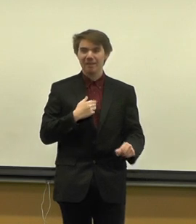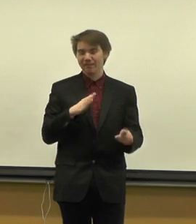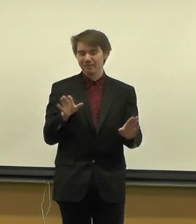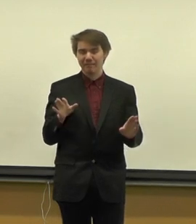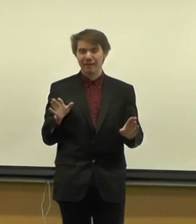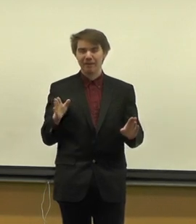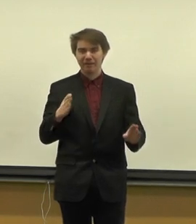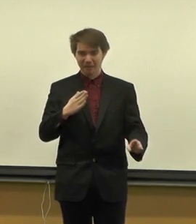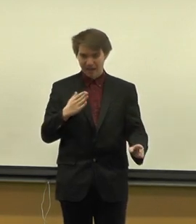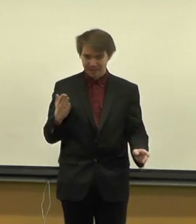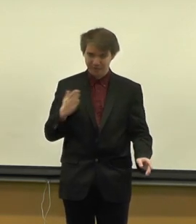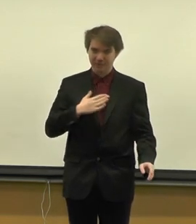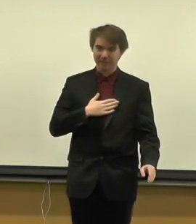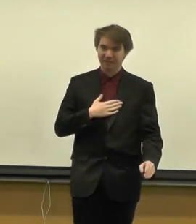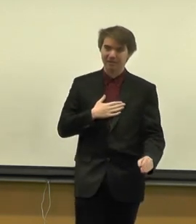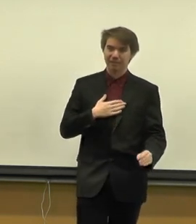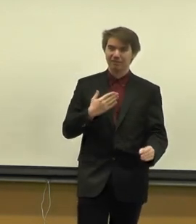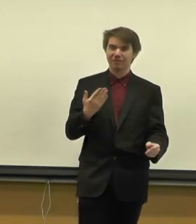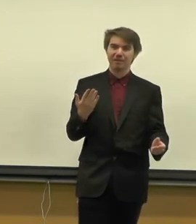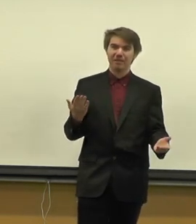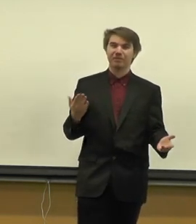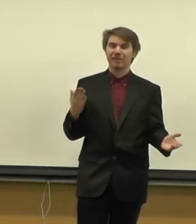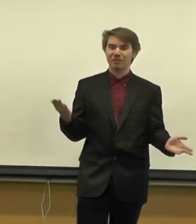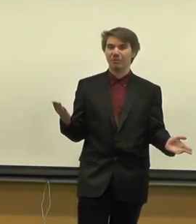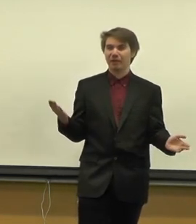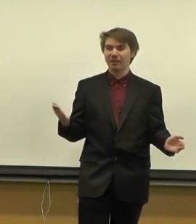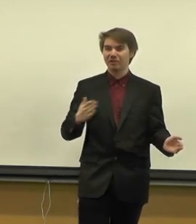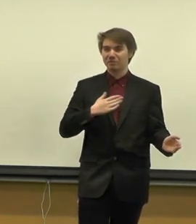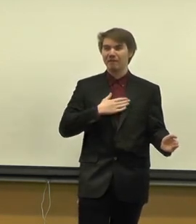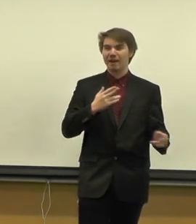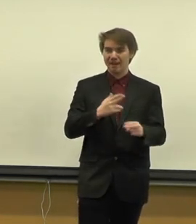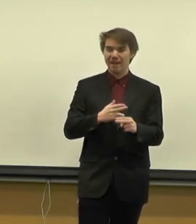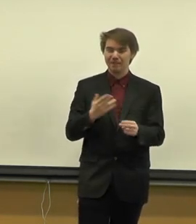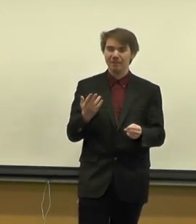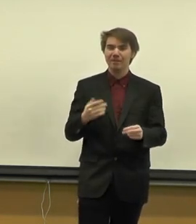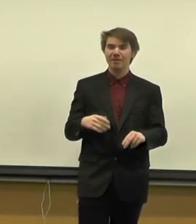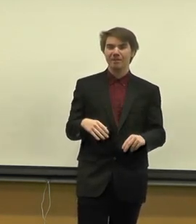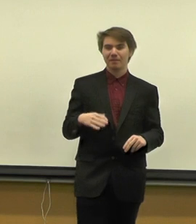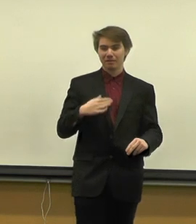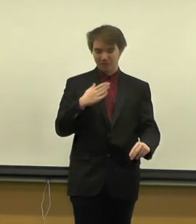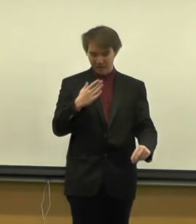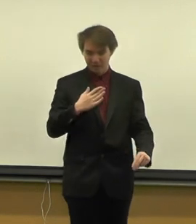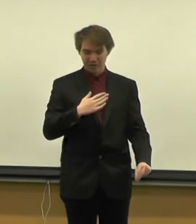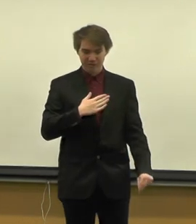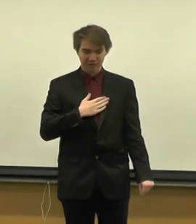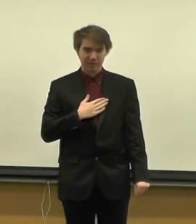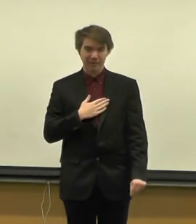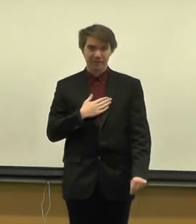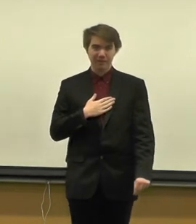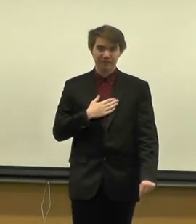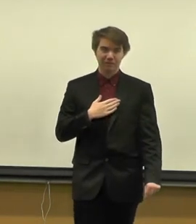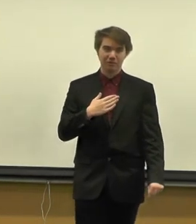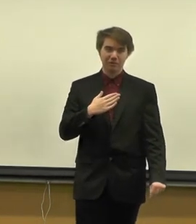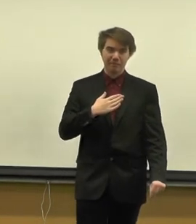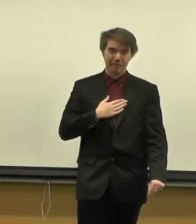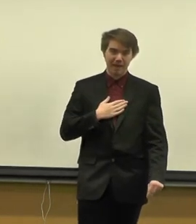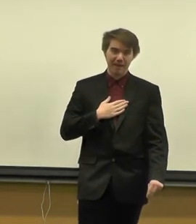It doesn't matter. I like doing like this because it just sounds more English. My name. So I go, I start out like this. So you do my.